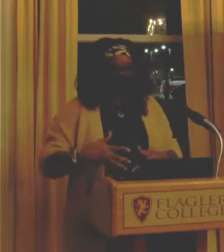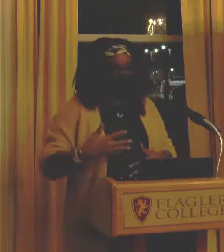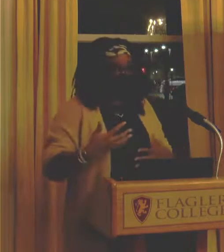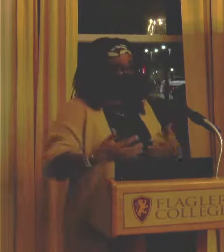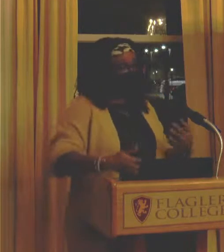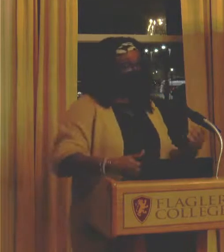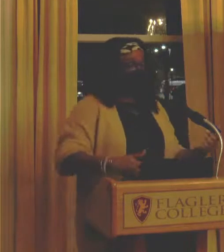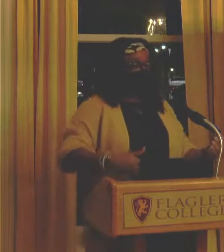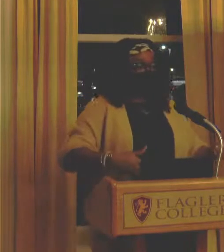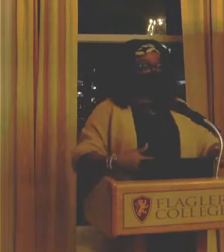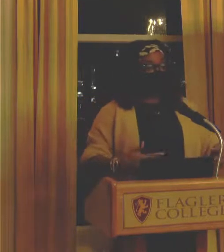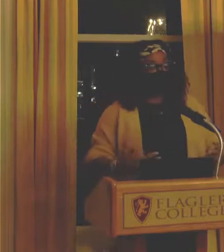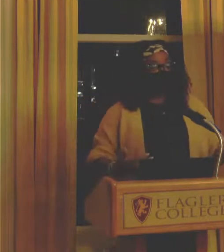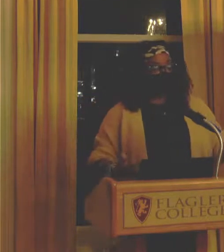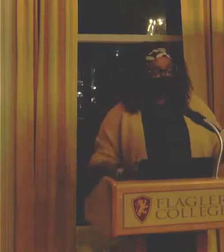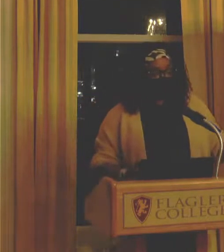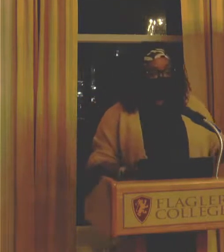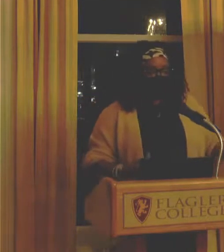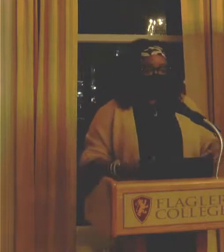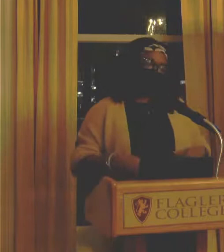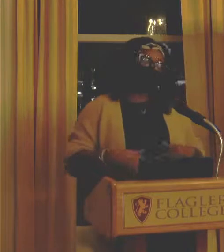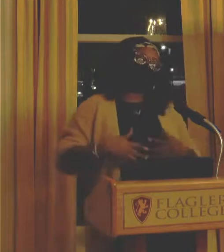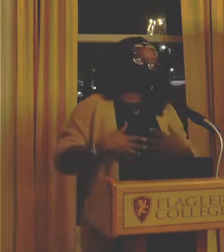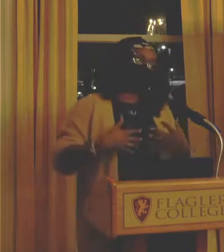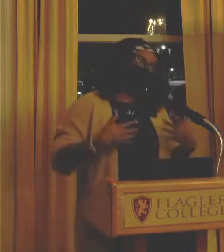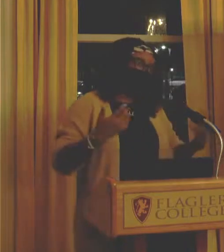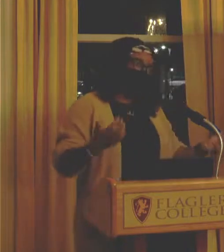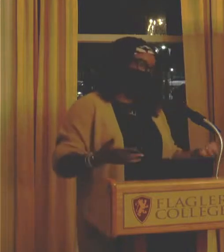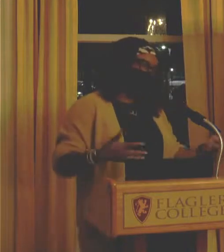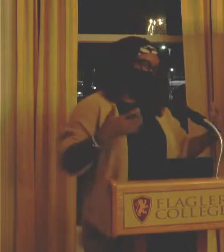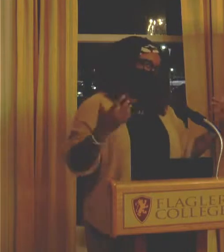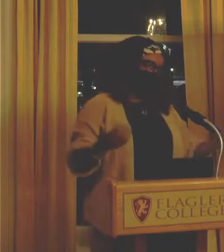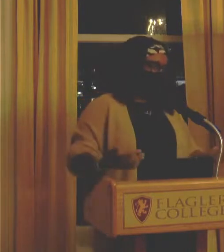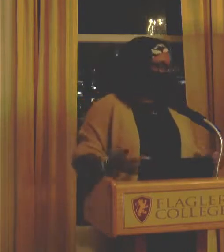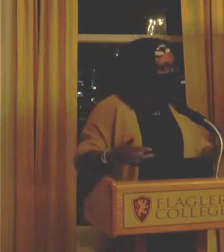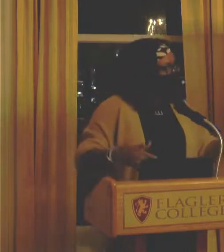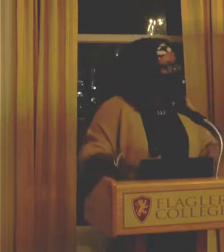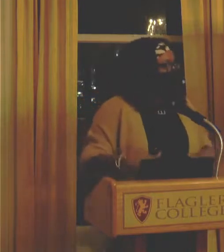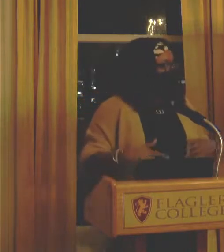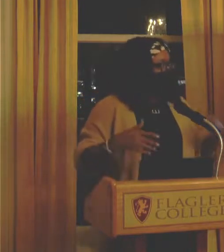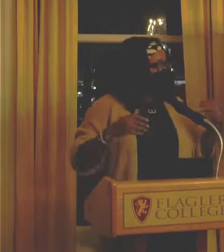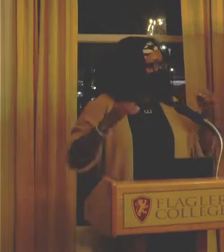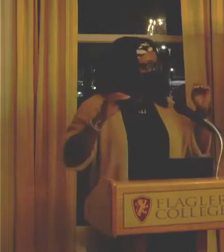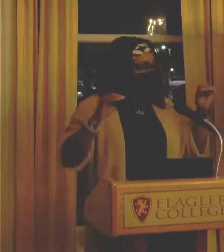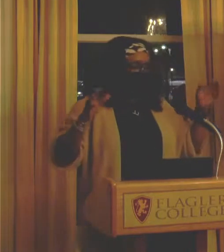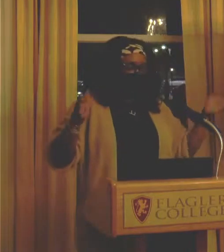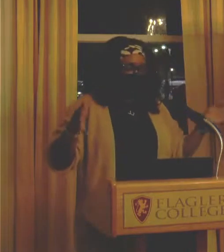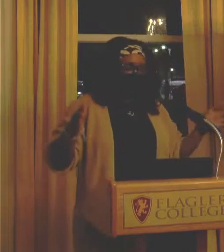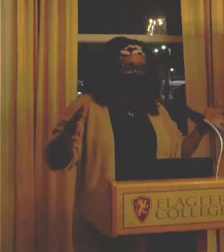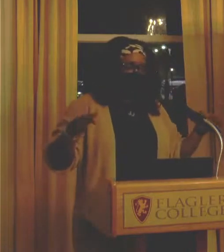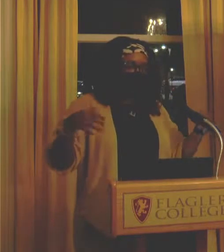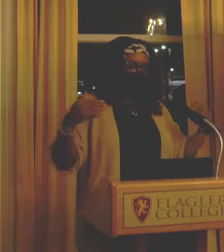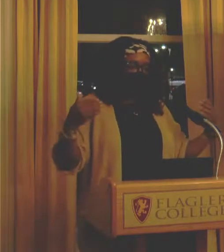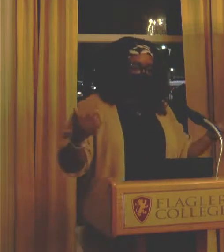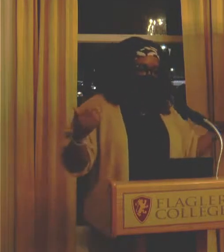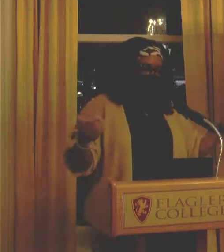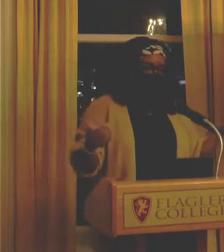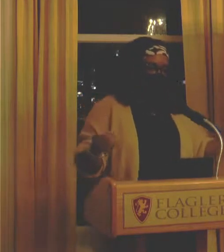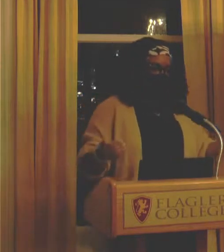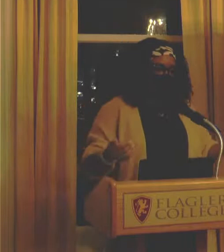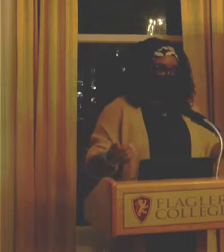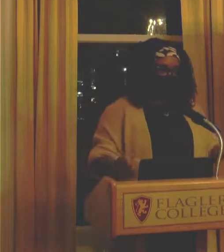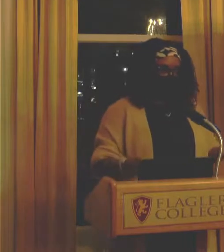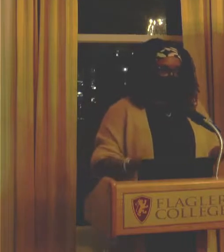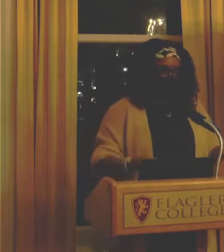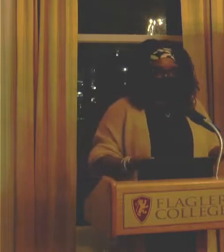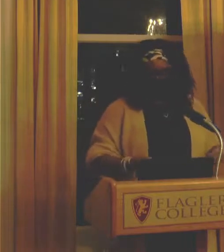So, the students learned about Harriet Tubman. And this idea, this notion, that slave quilts were maps to